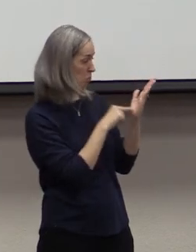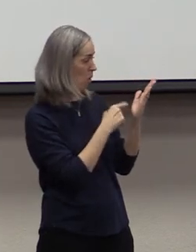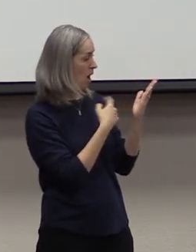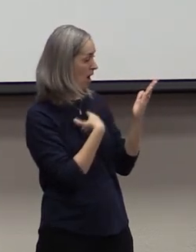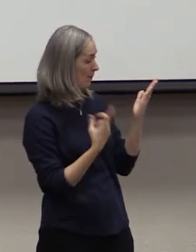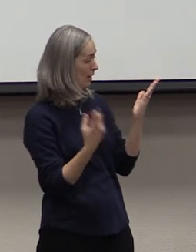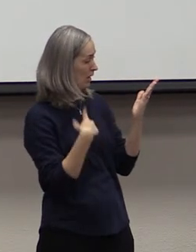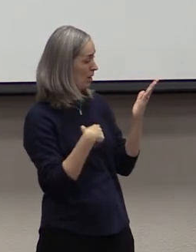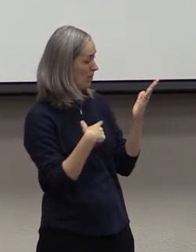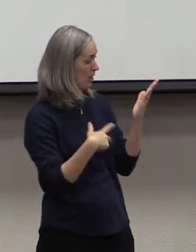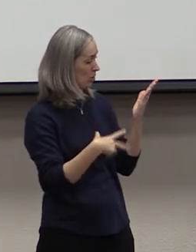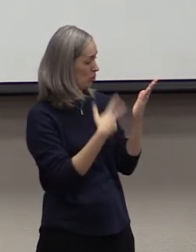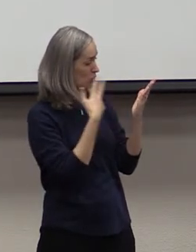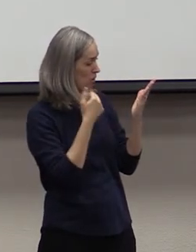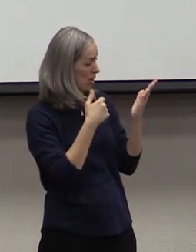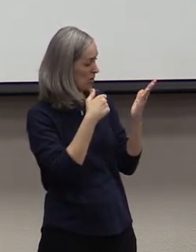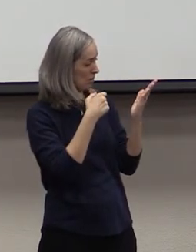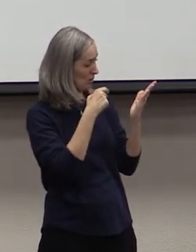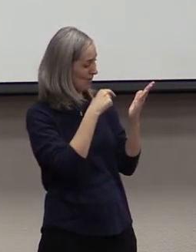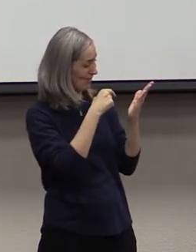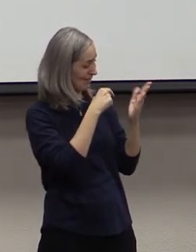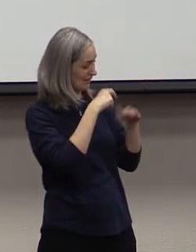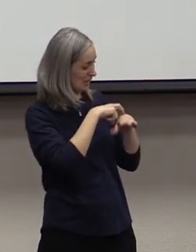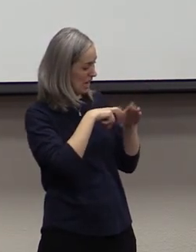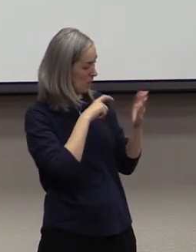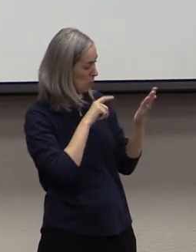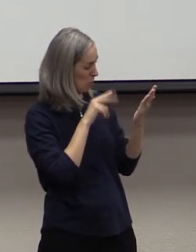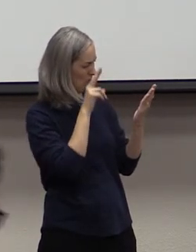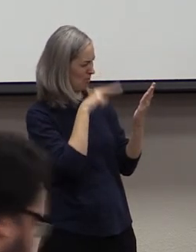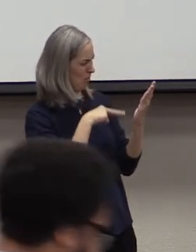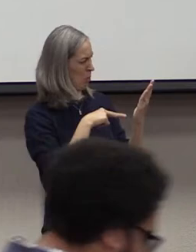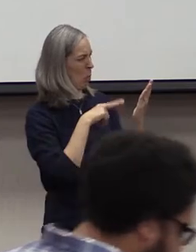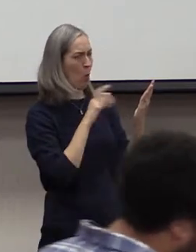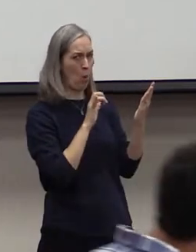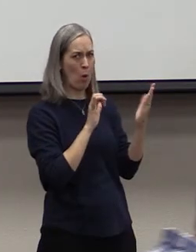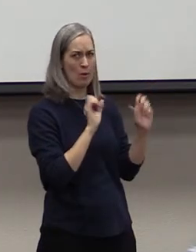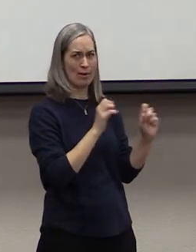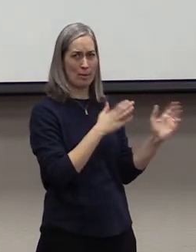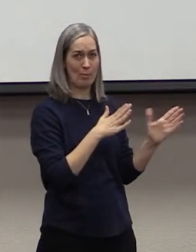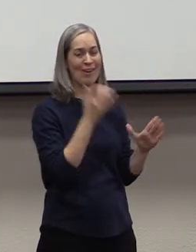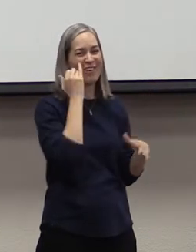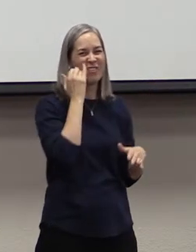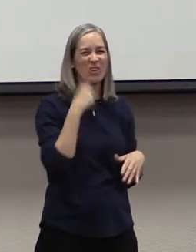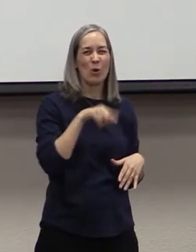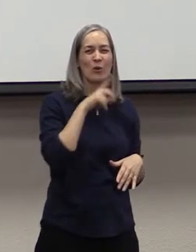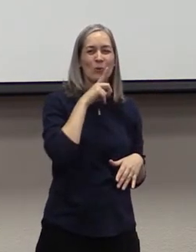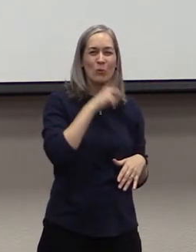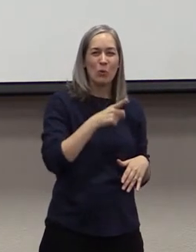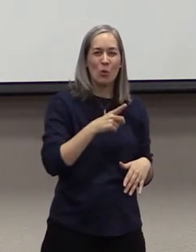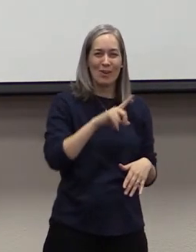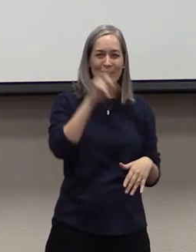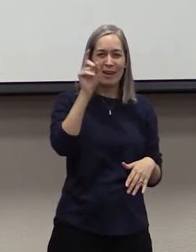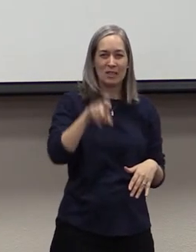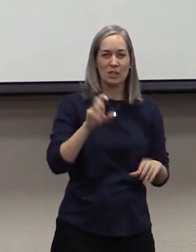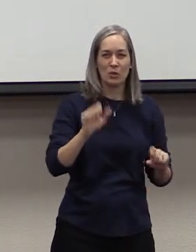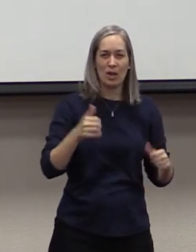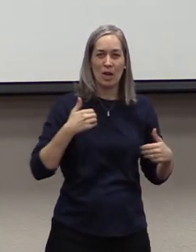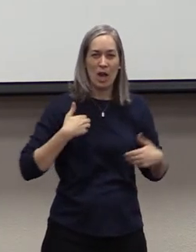preparations for that. You can lock your doors. Or if you're a true Texan, you're going to sit on your front porch with your 40-something guns and